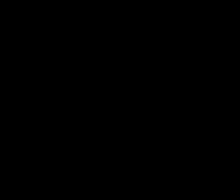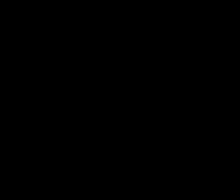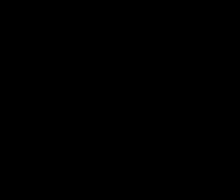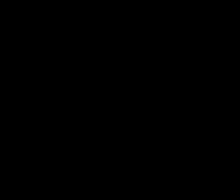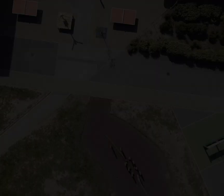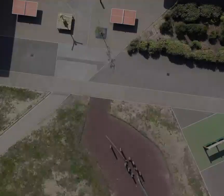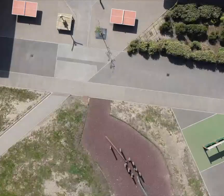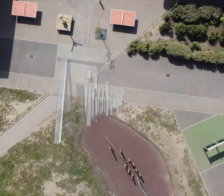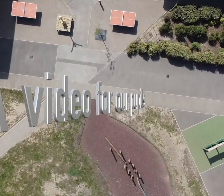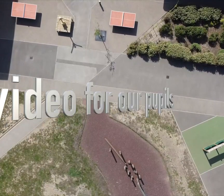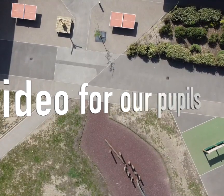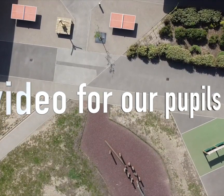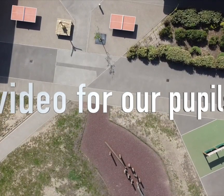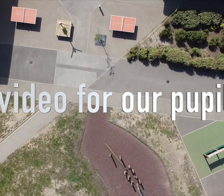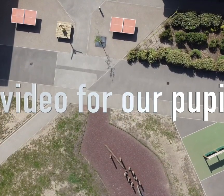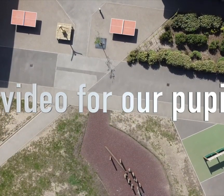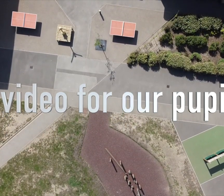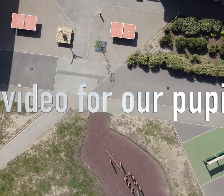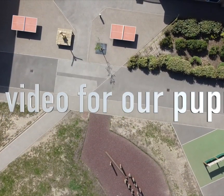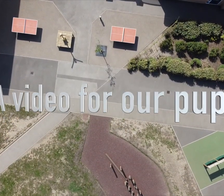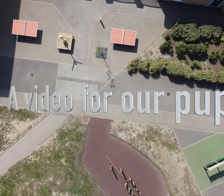Sha-la-la-la-la